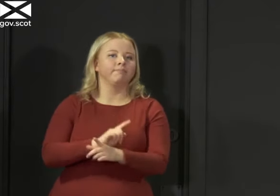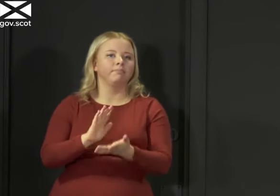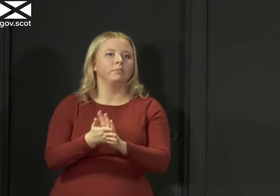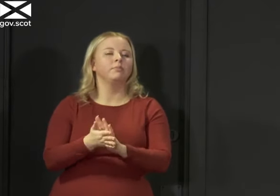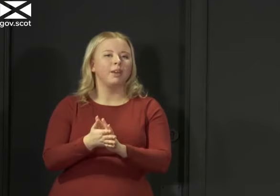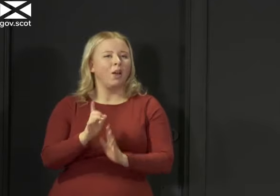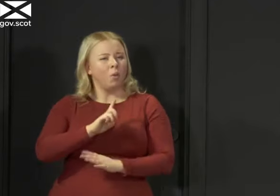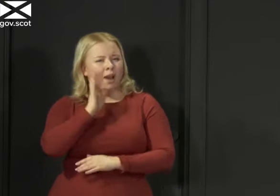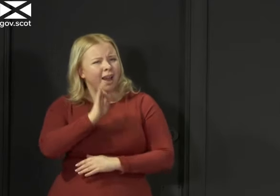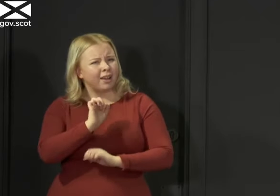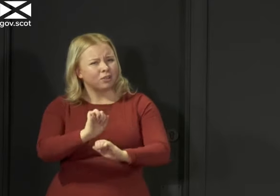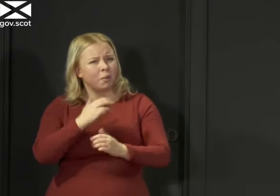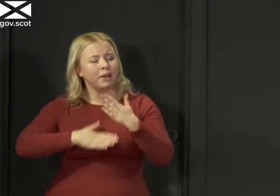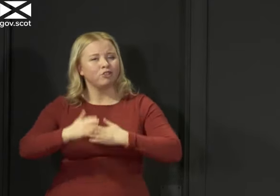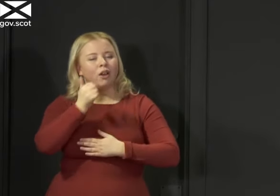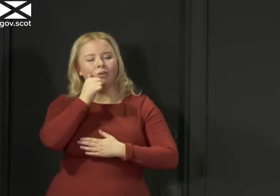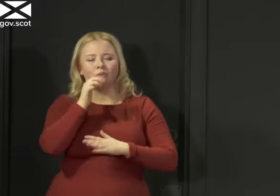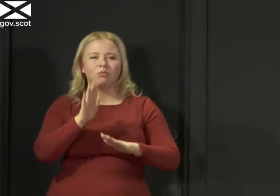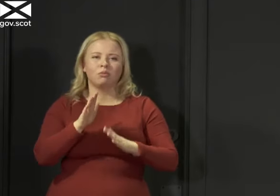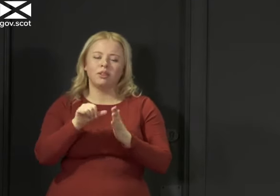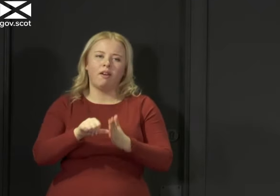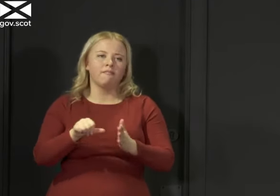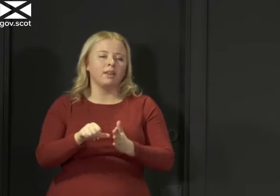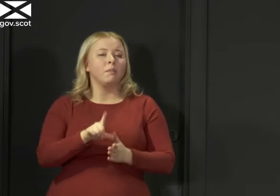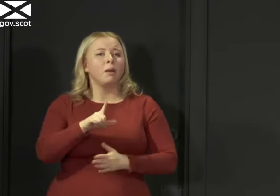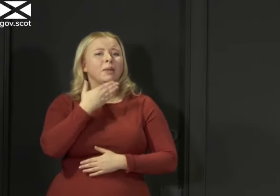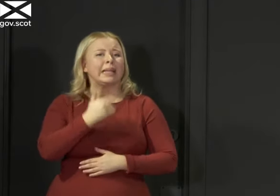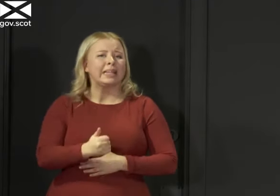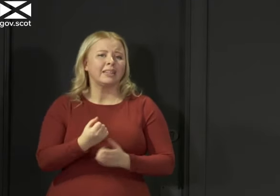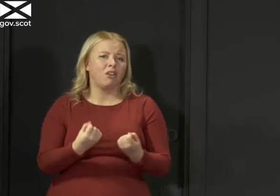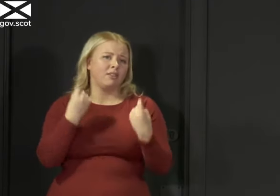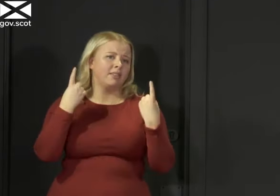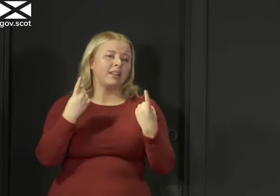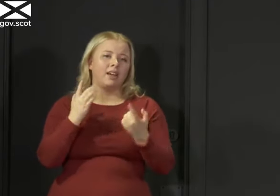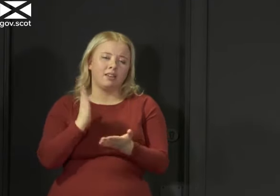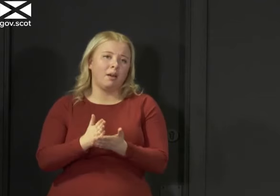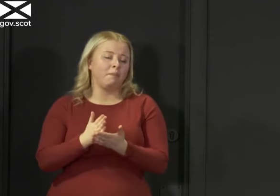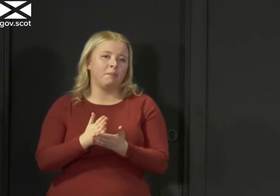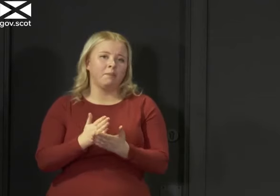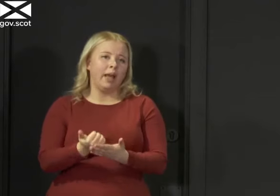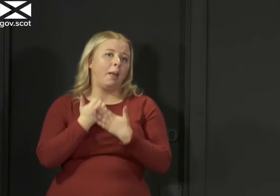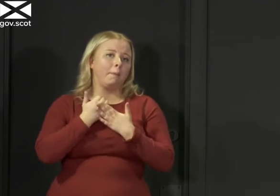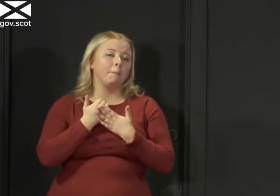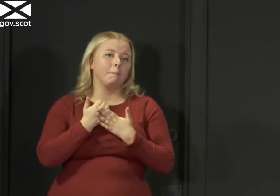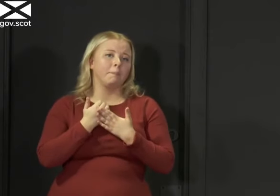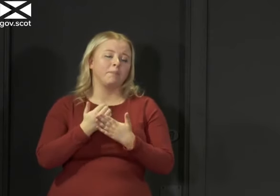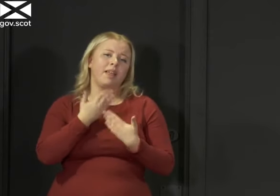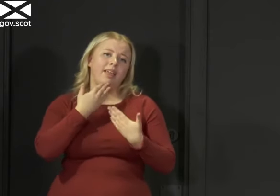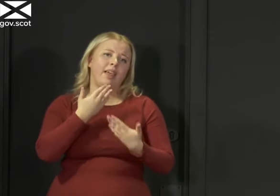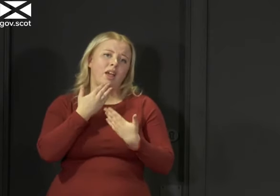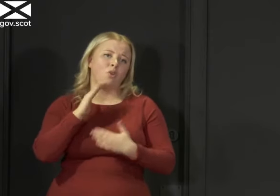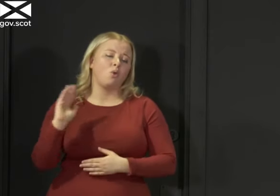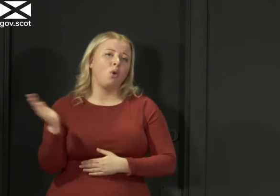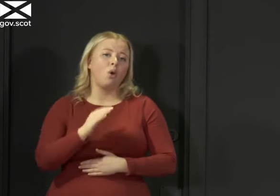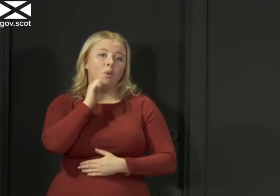I'm asking for your continued patience I know it's really hard but please understand that it is having a positive effect so my thanks to